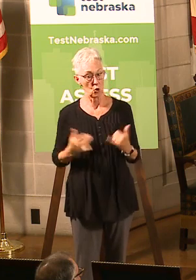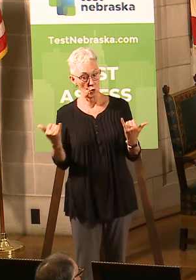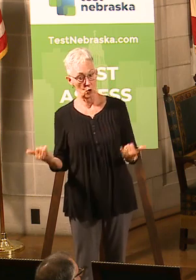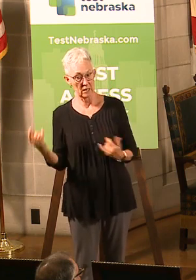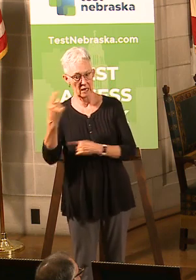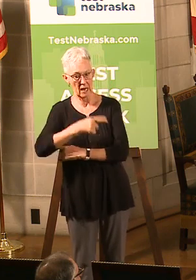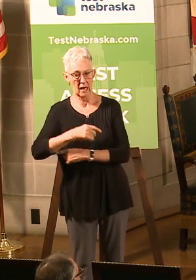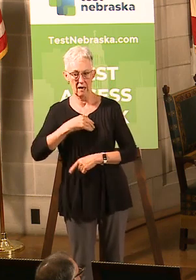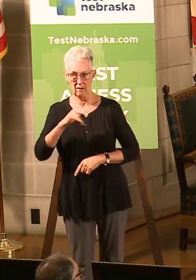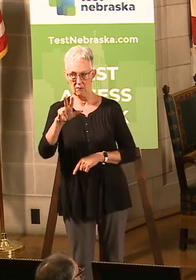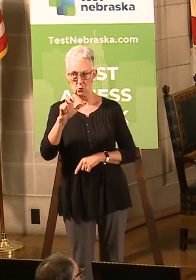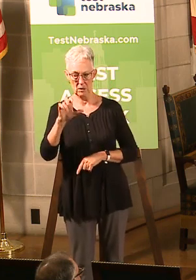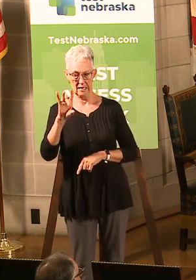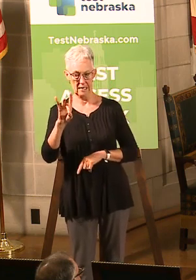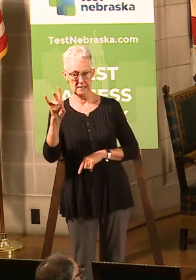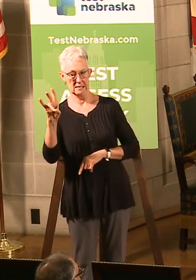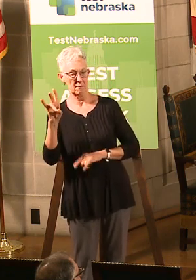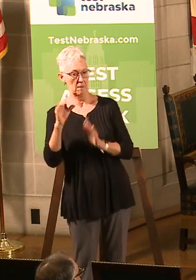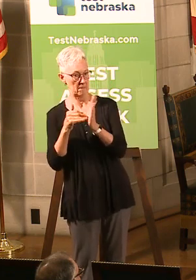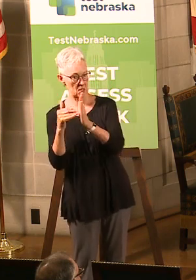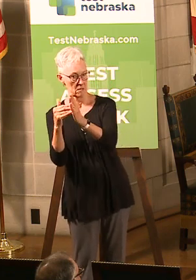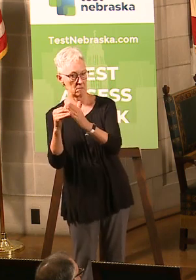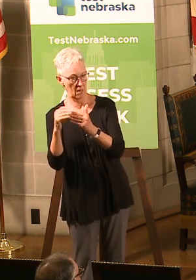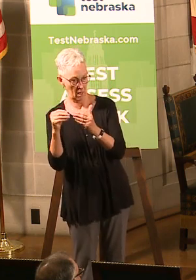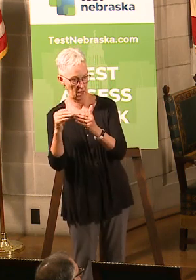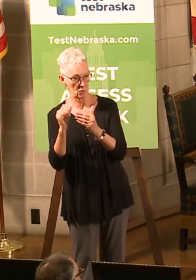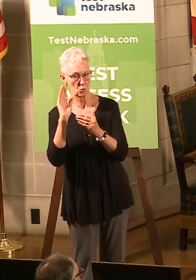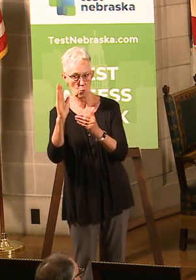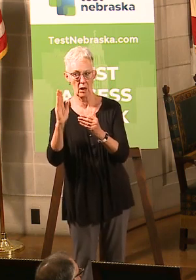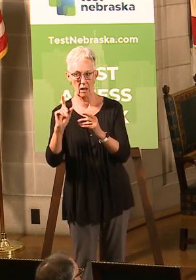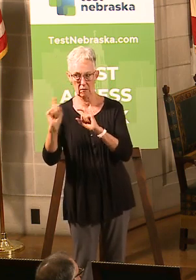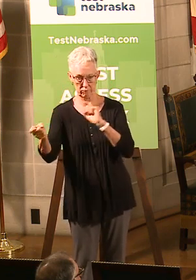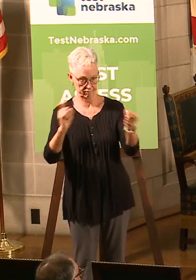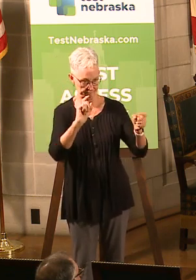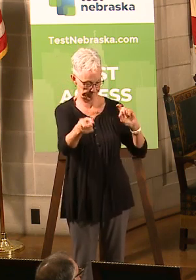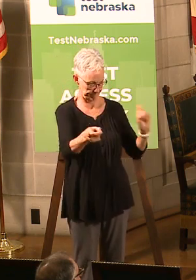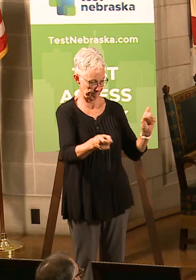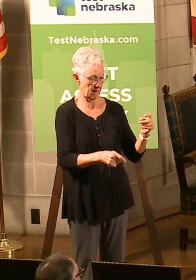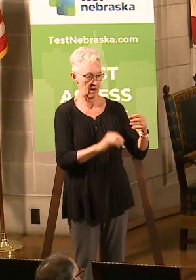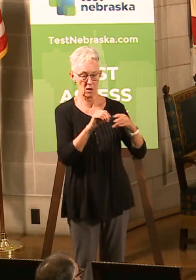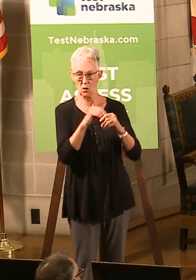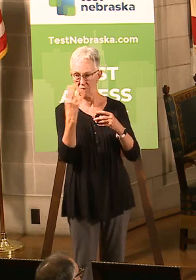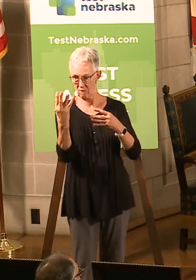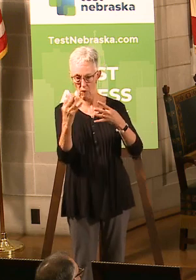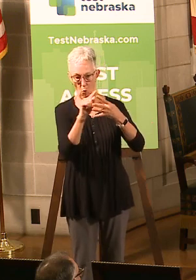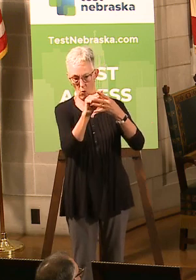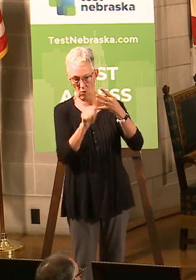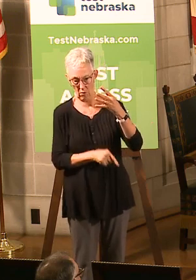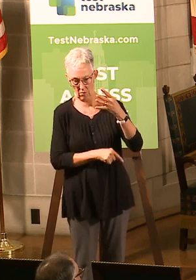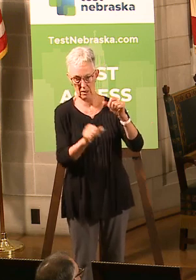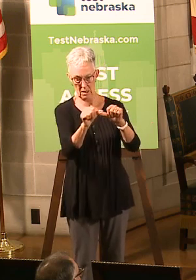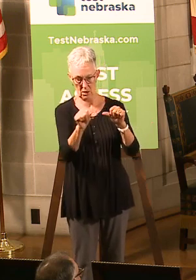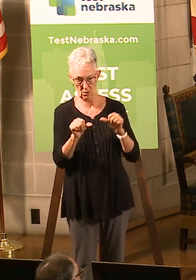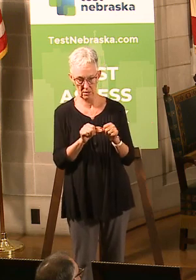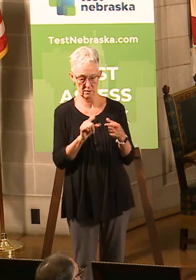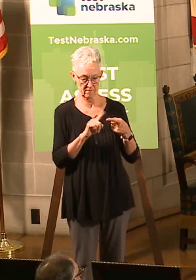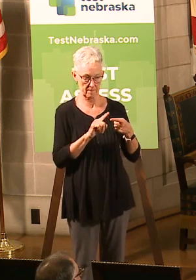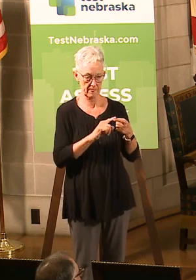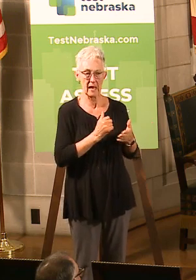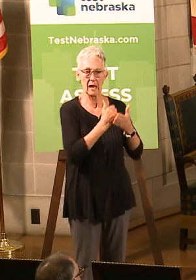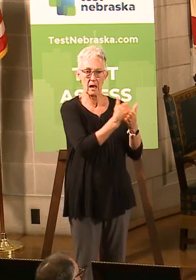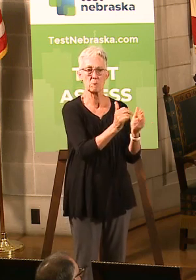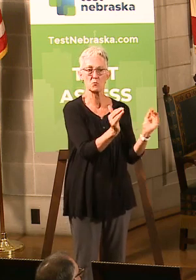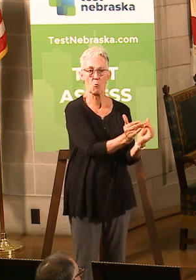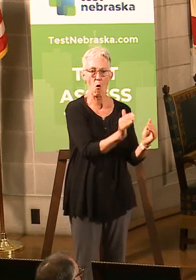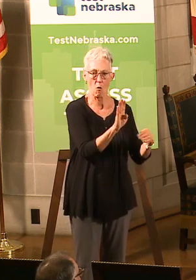$387 million. And it falls into four categories. First, helping out our small businesses and our